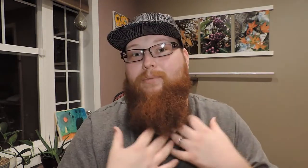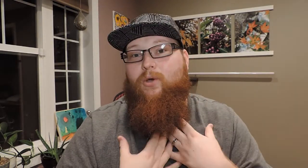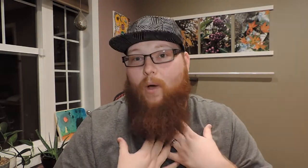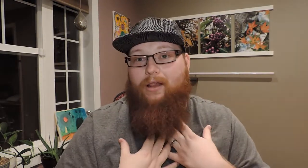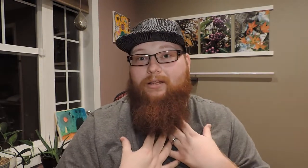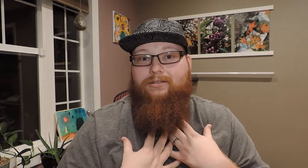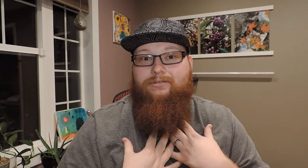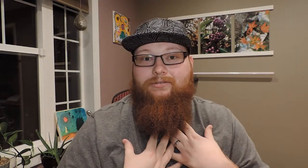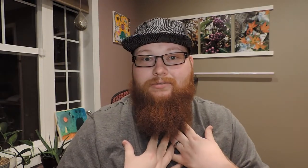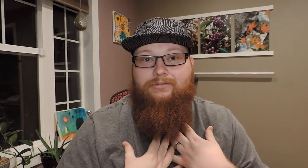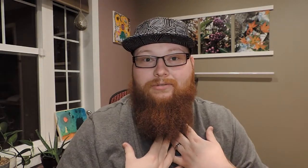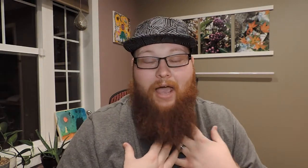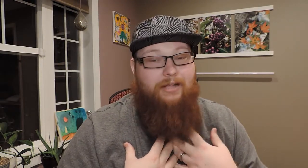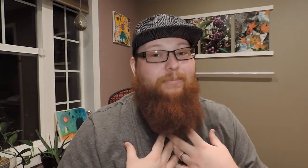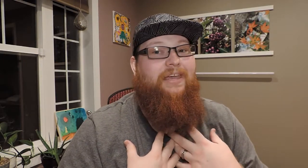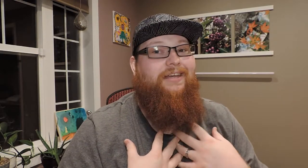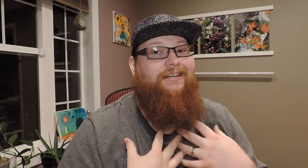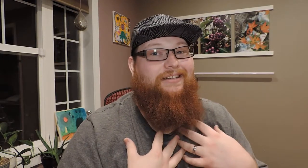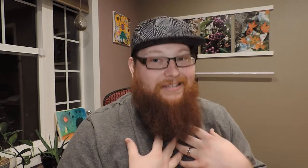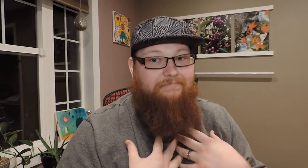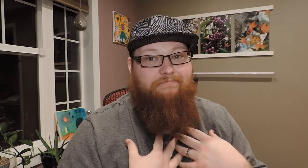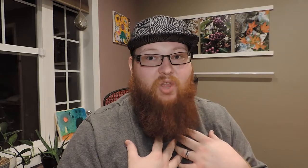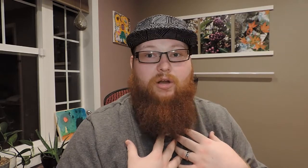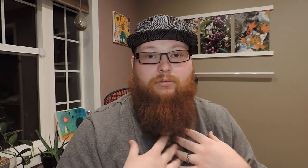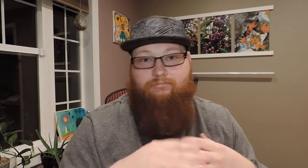speak well. I speak, you know,